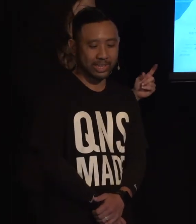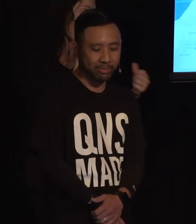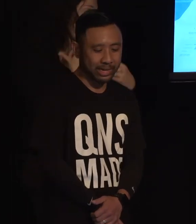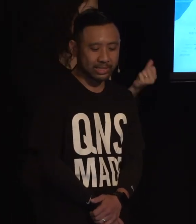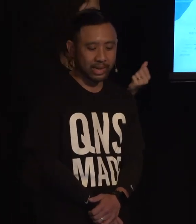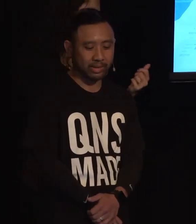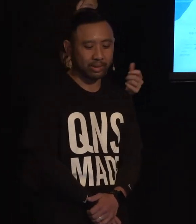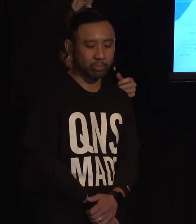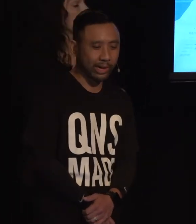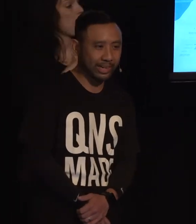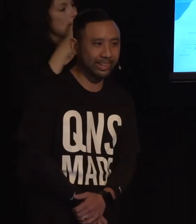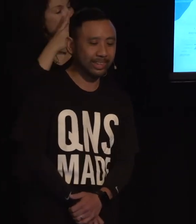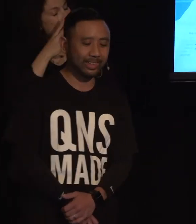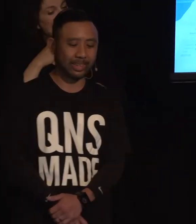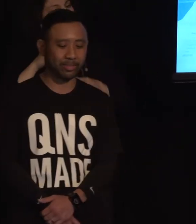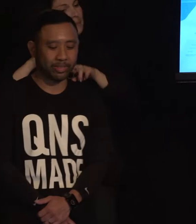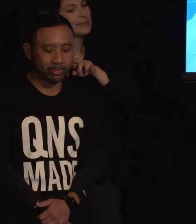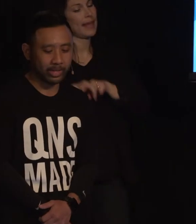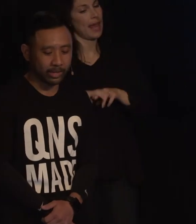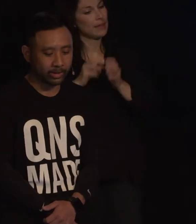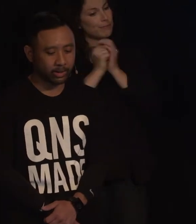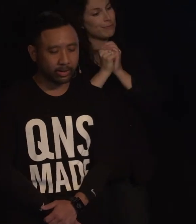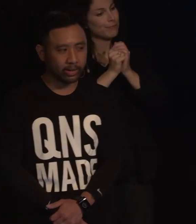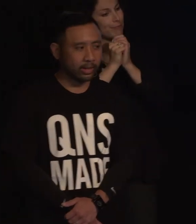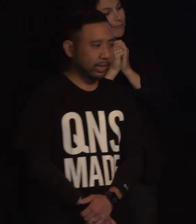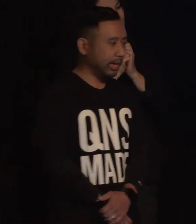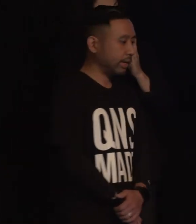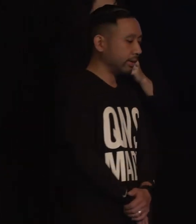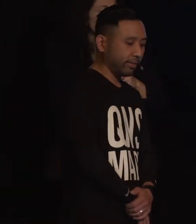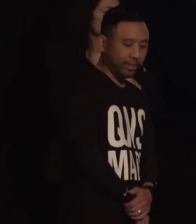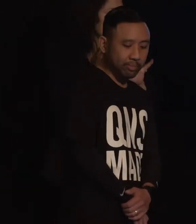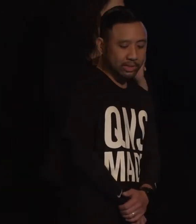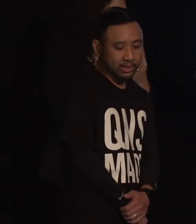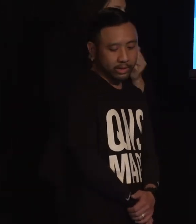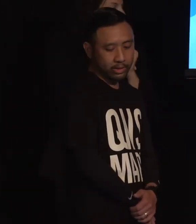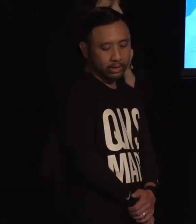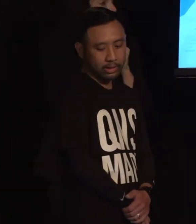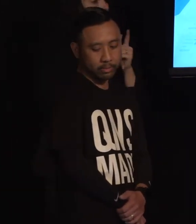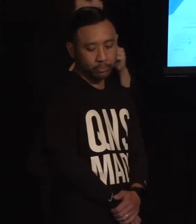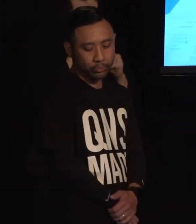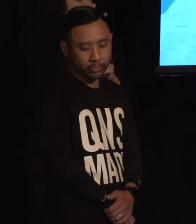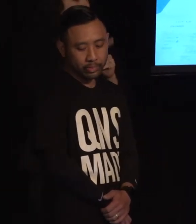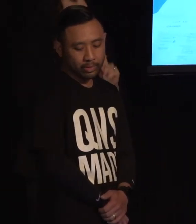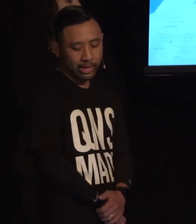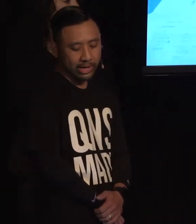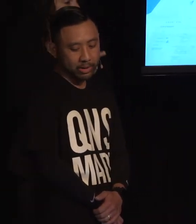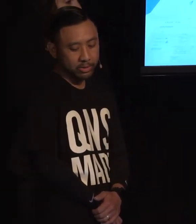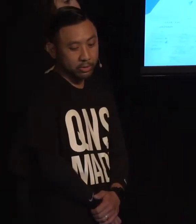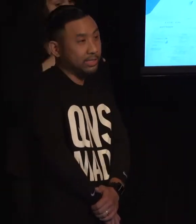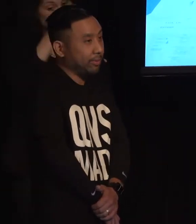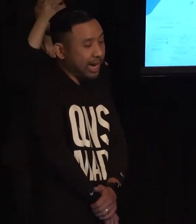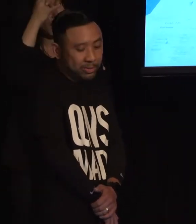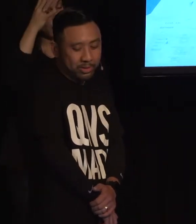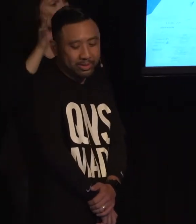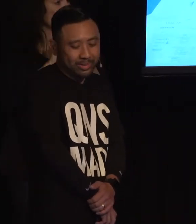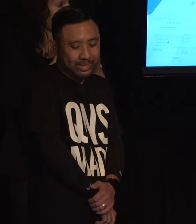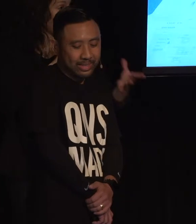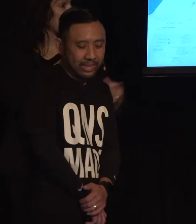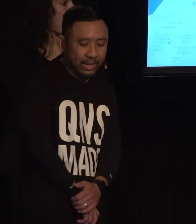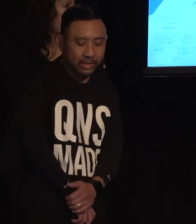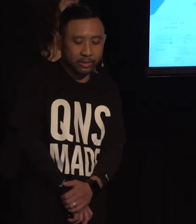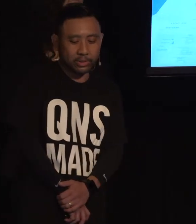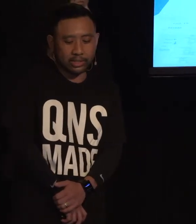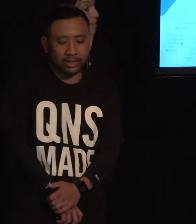having it. She stayed by his side and prayed, kept the family together and five months later my dad was released from the hospital